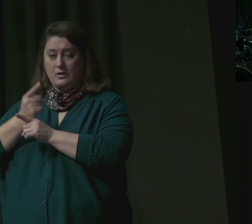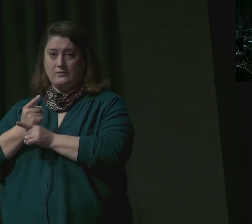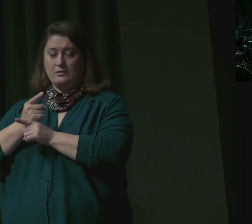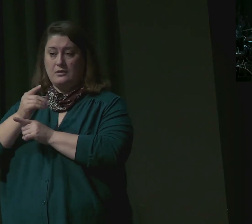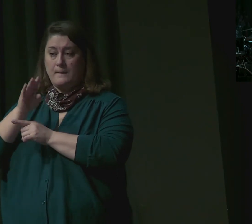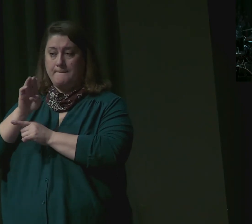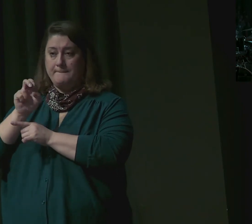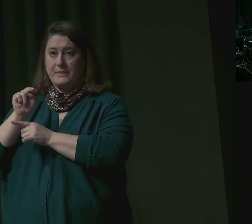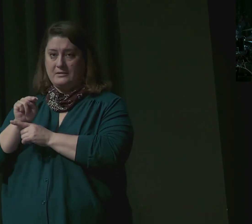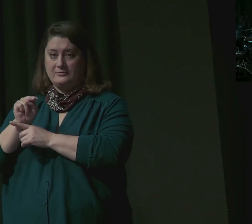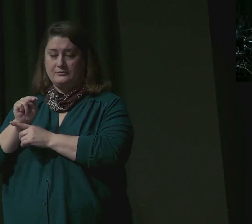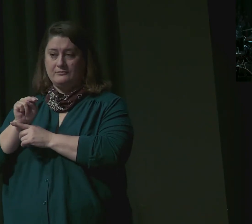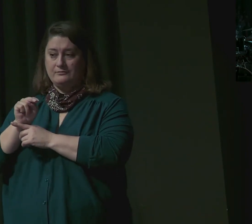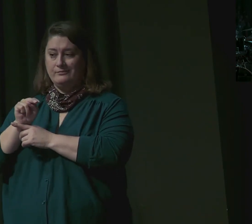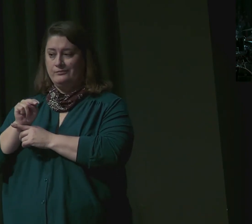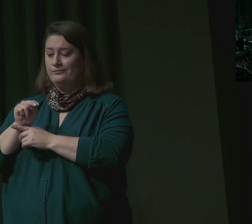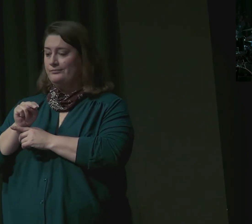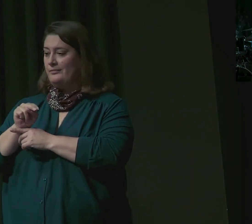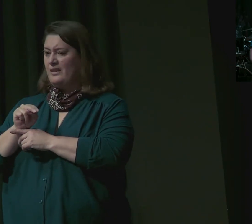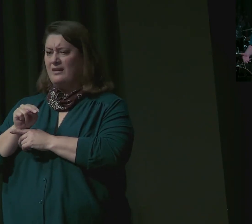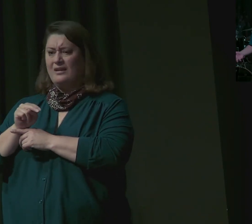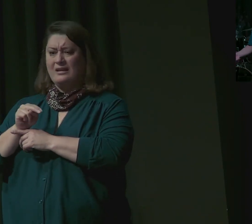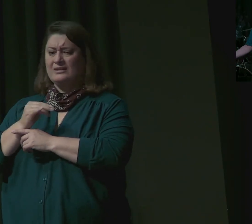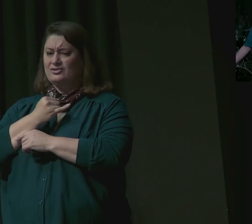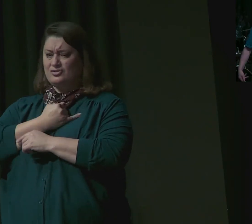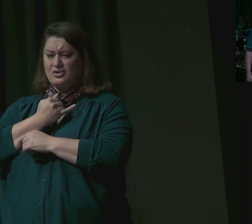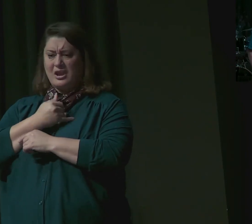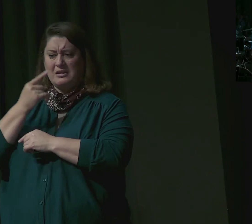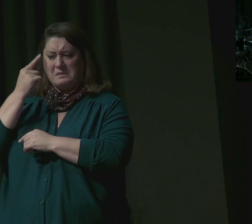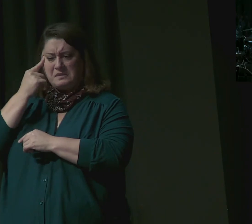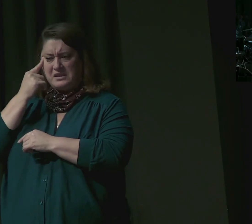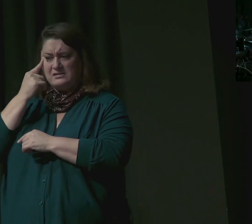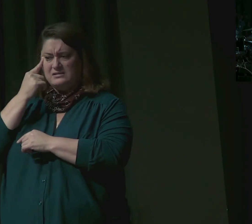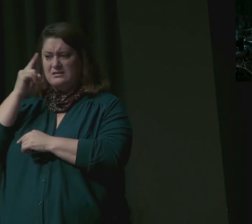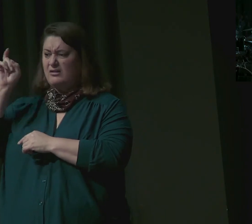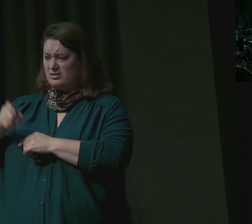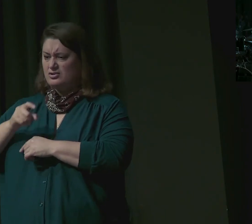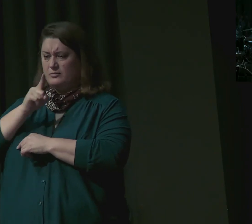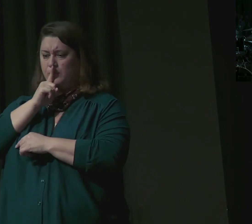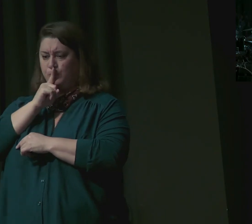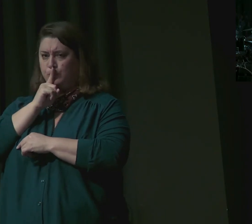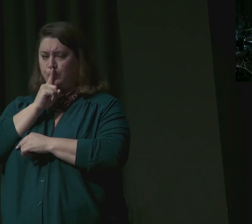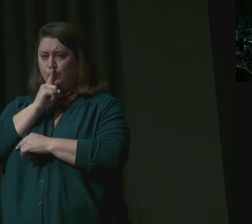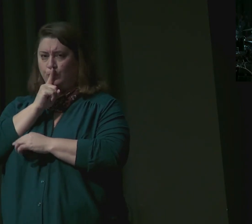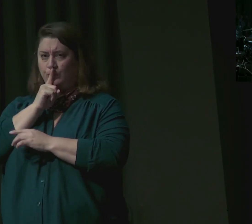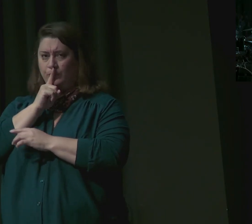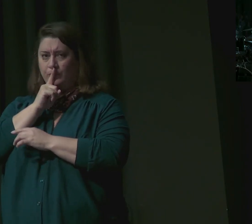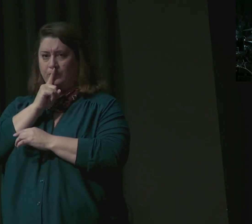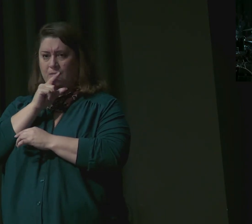they should have kept their mouths shut and now we wouldn't be in this position. This would not have happened.